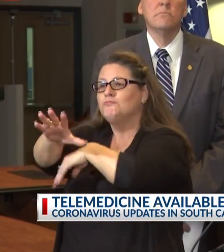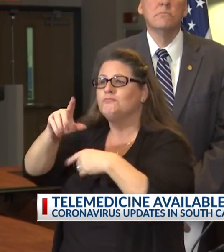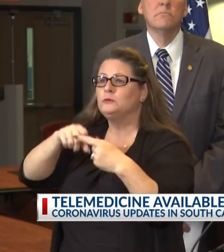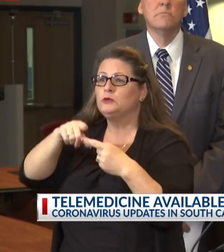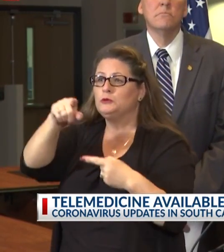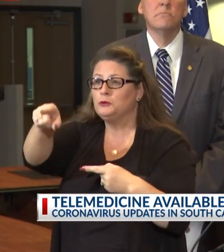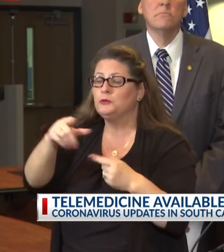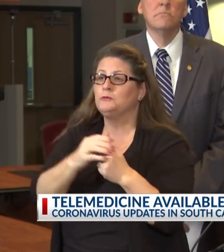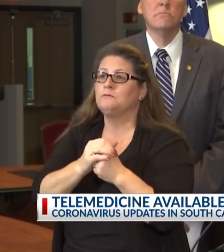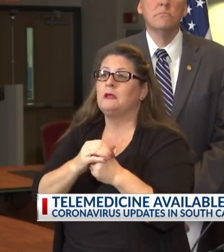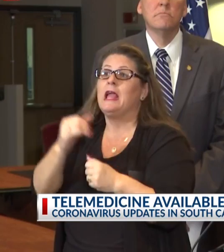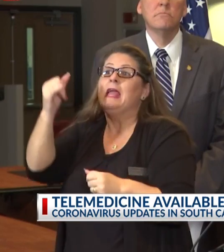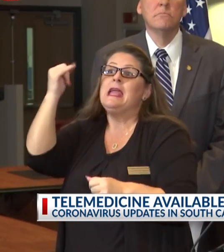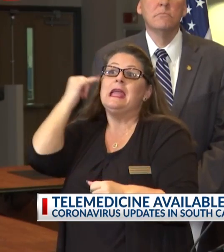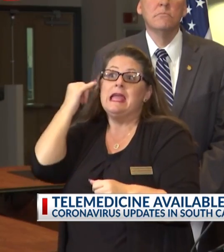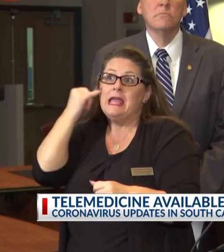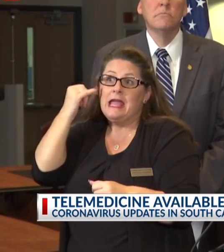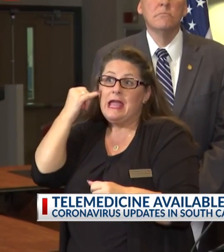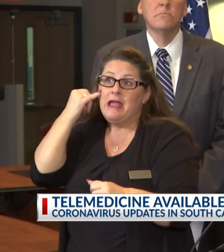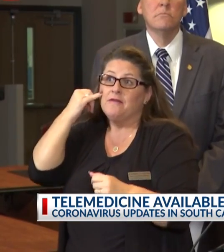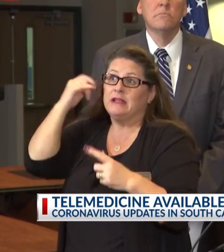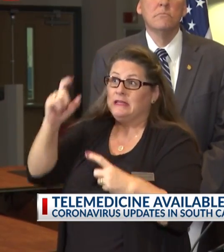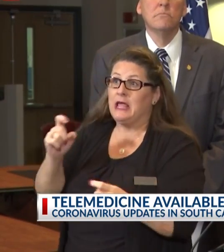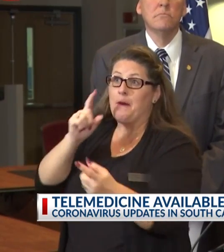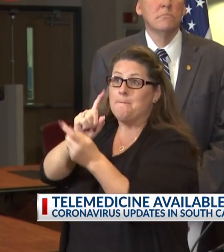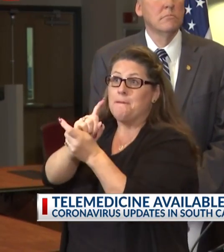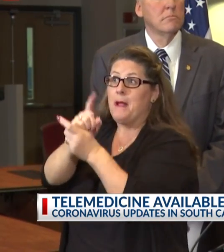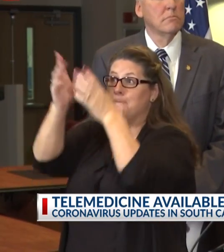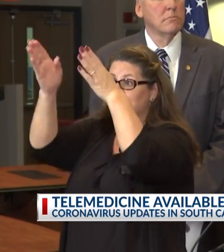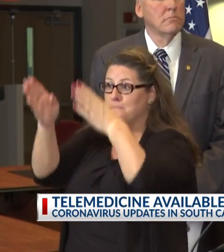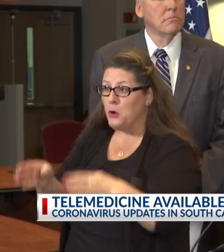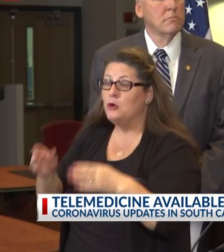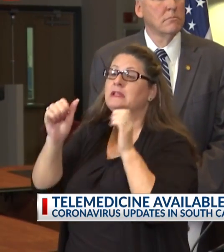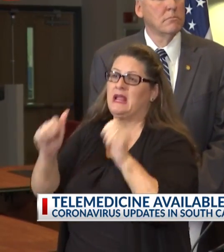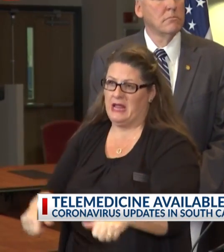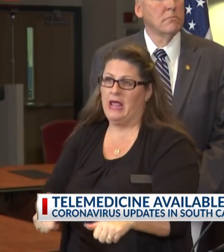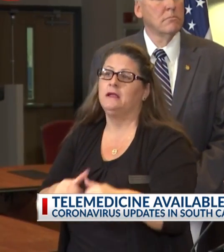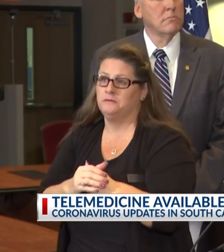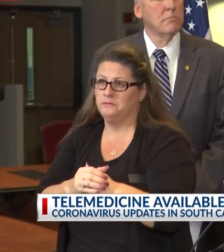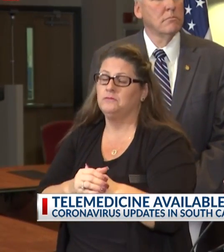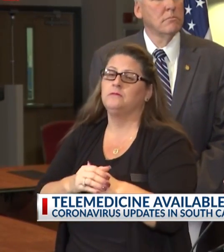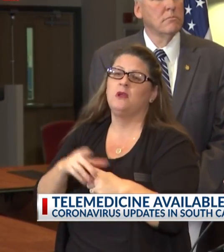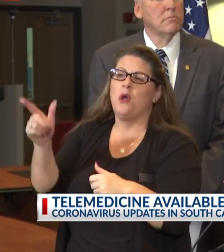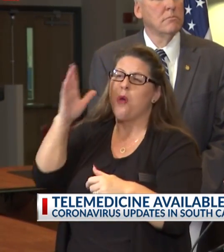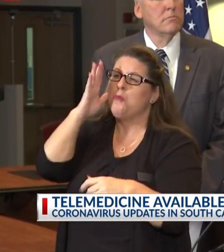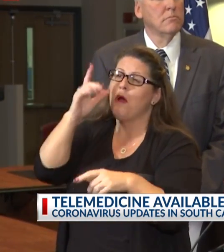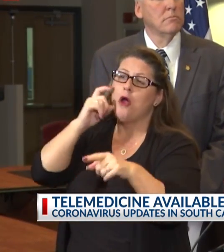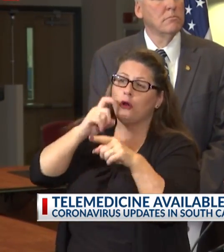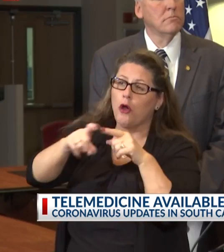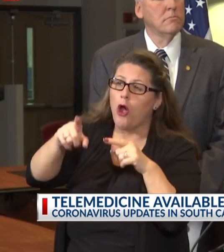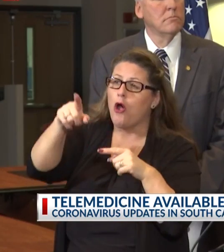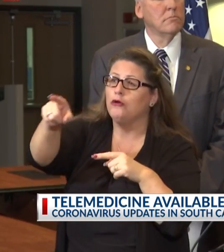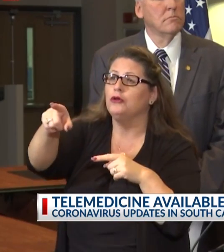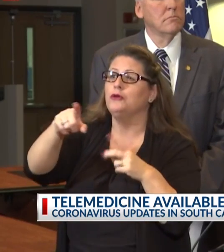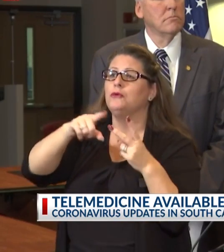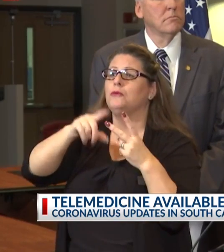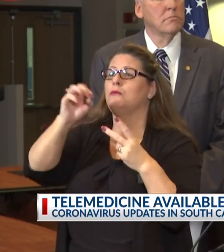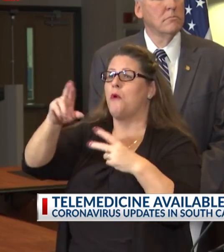to speak to you in person if your symptoms warrant that. The ways they may contact you are by phone, video, or chat.